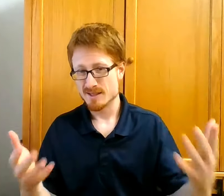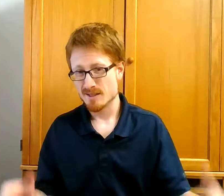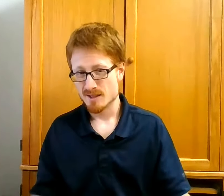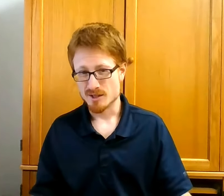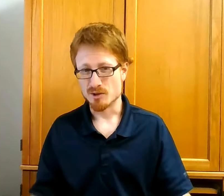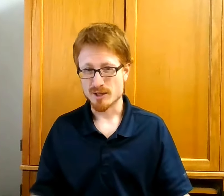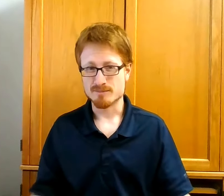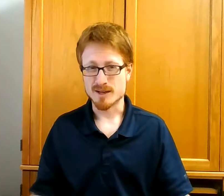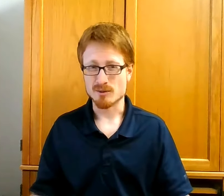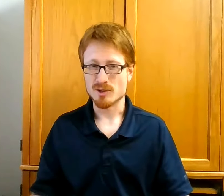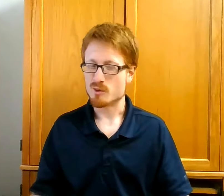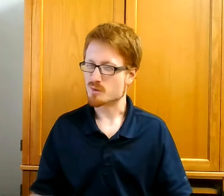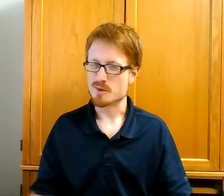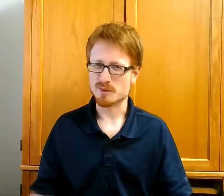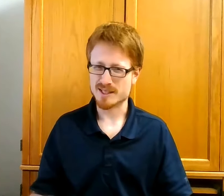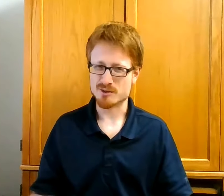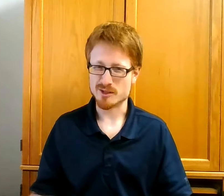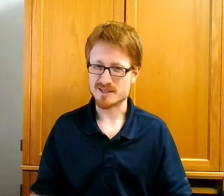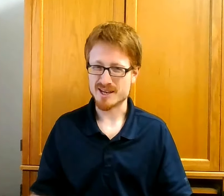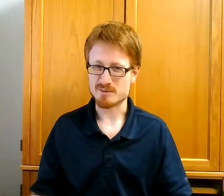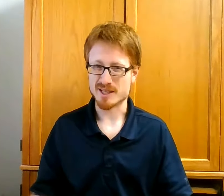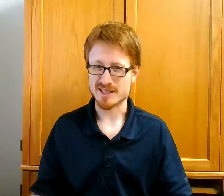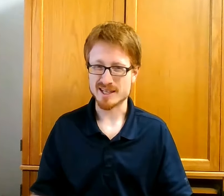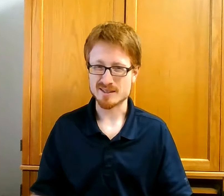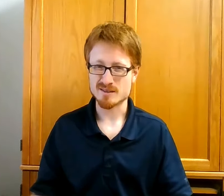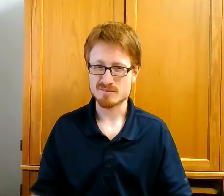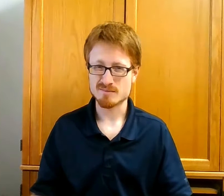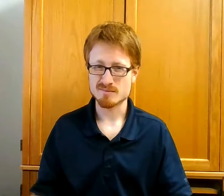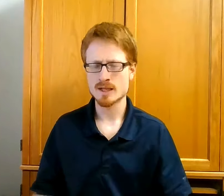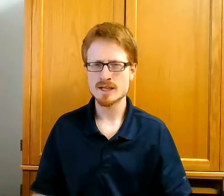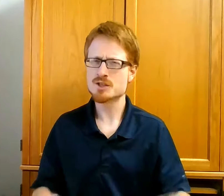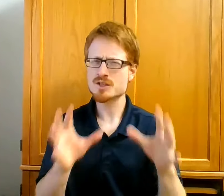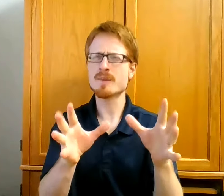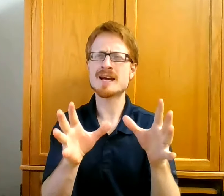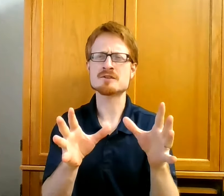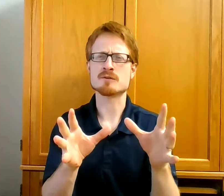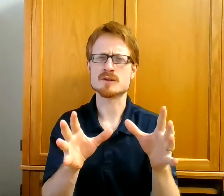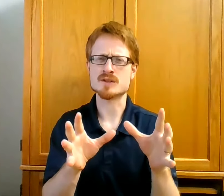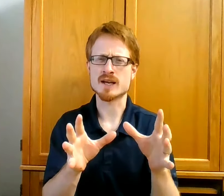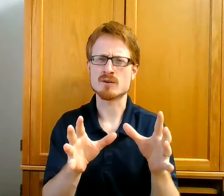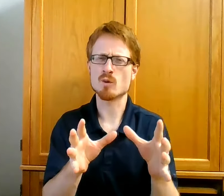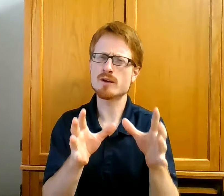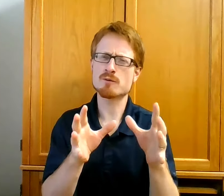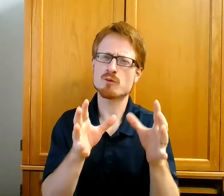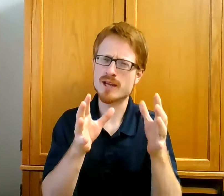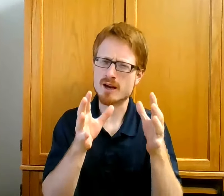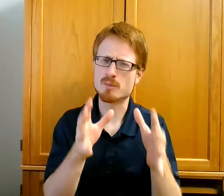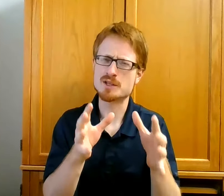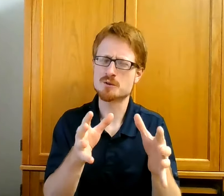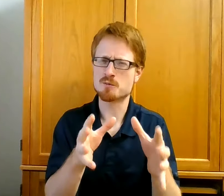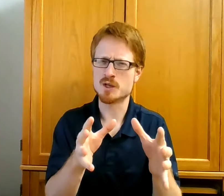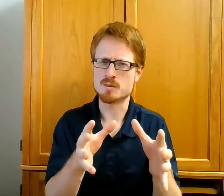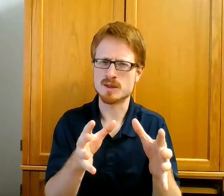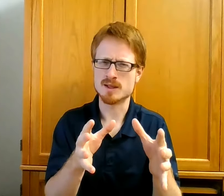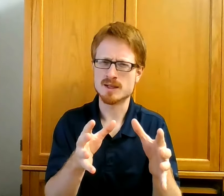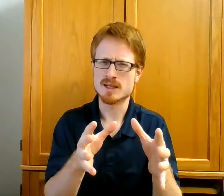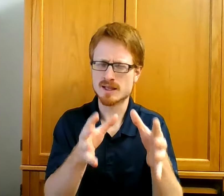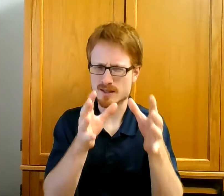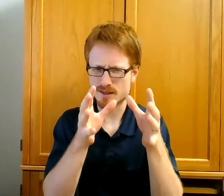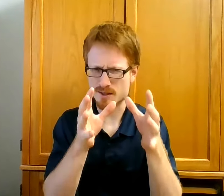You know, I really wish people did criticize me like that. Just imagine for a second, what if we got a bunch of people to